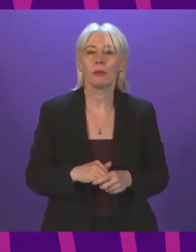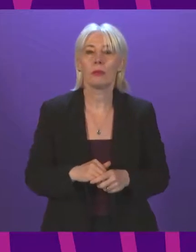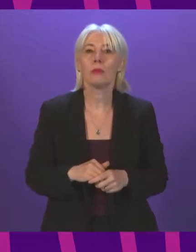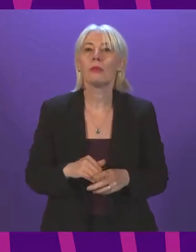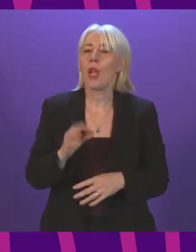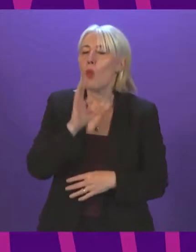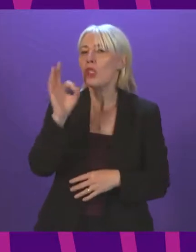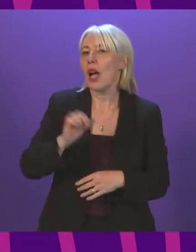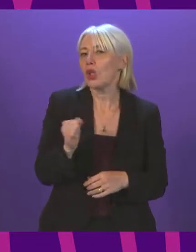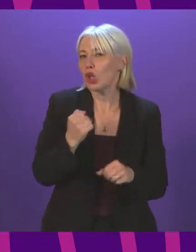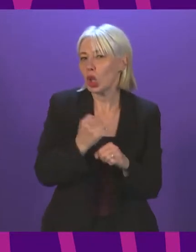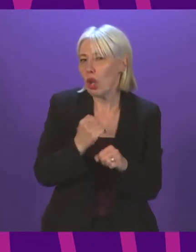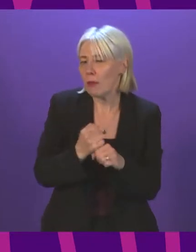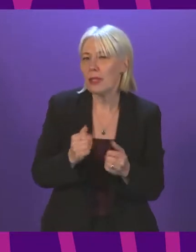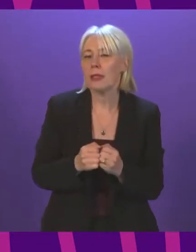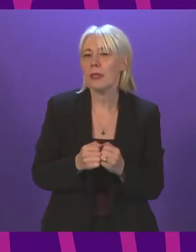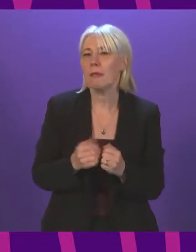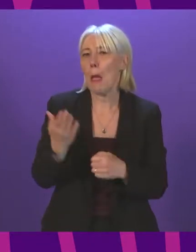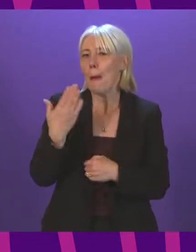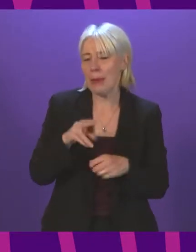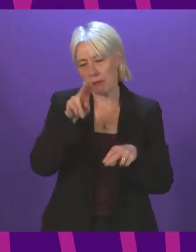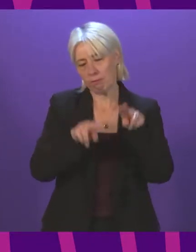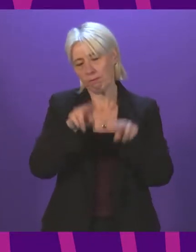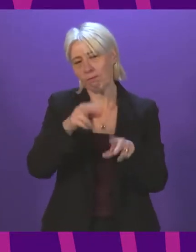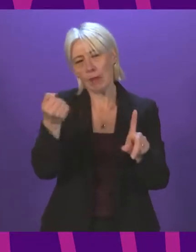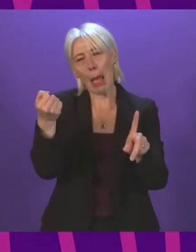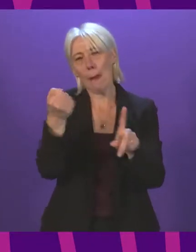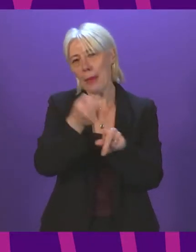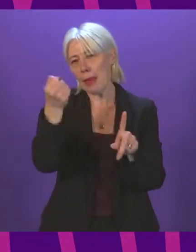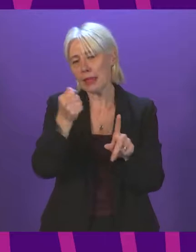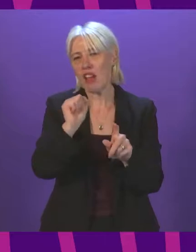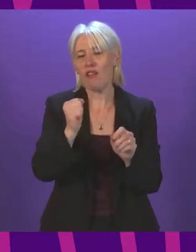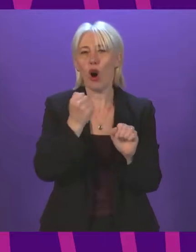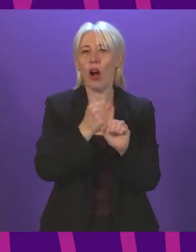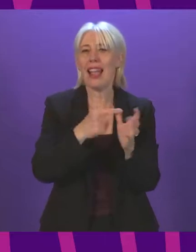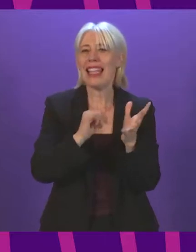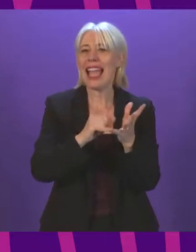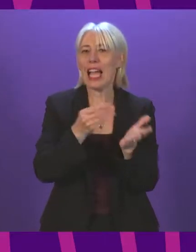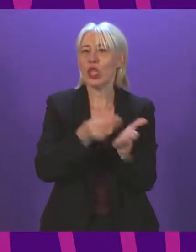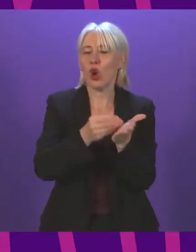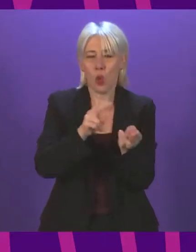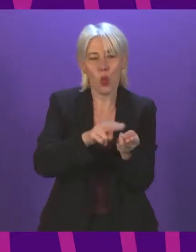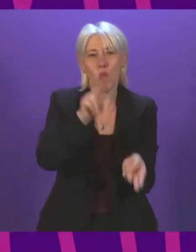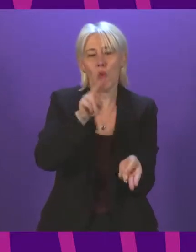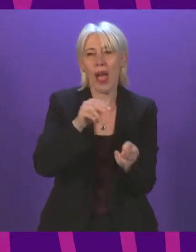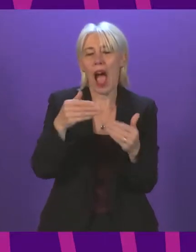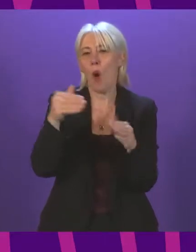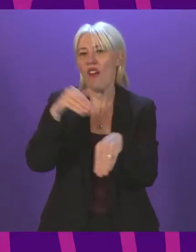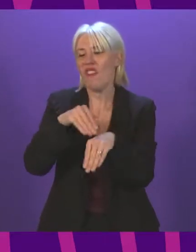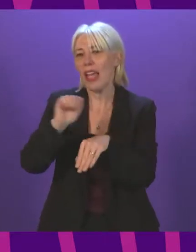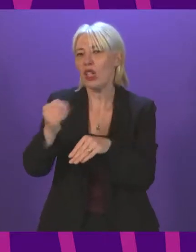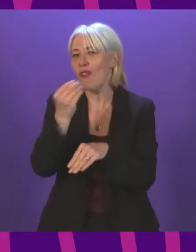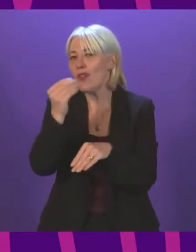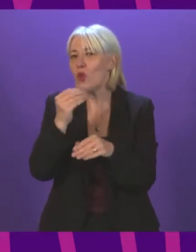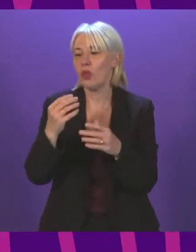To ask the Scottish Government whether it has assessed the impact of the increase in wholesale gas prices on food and energy availability